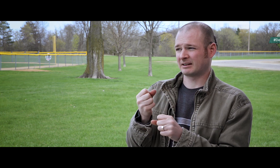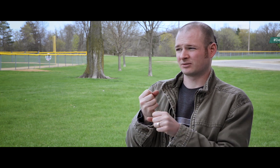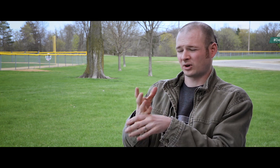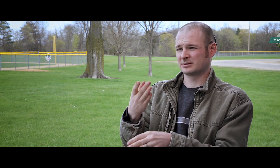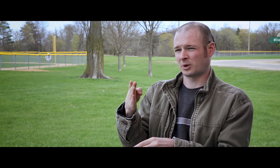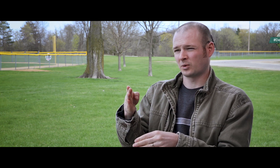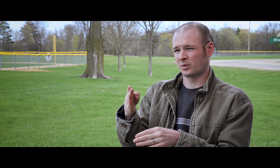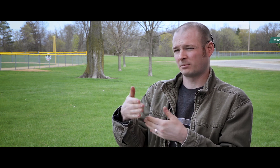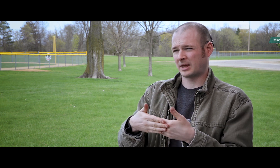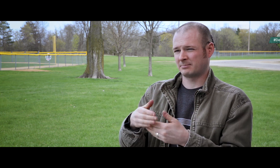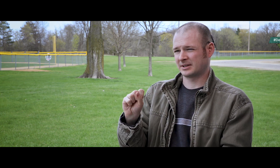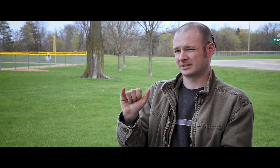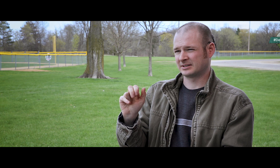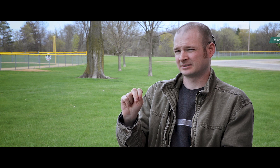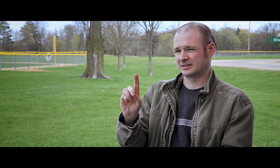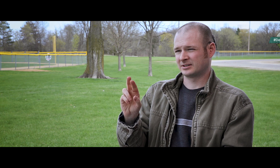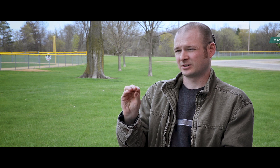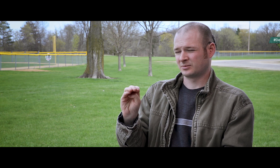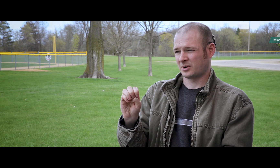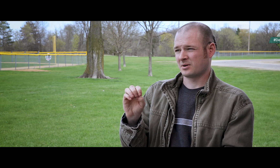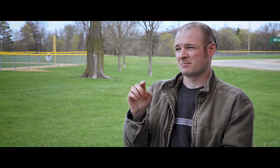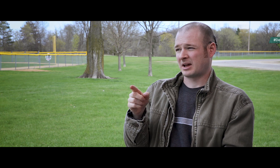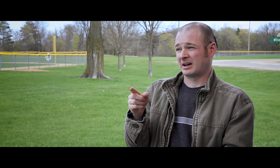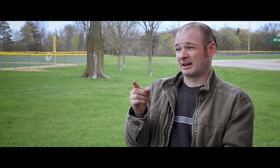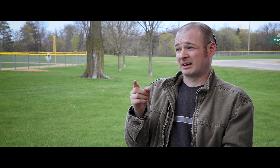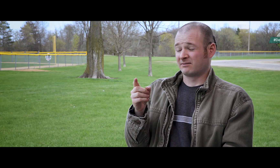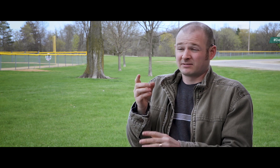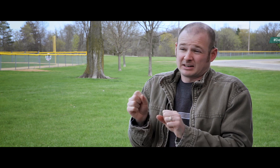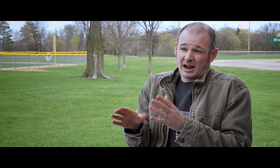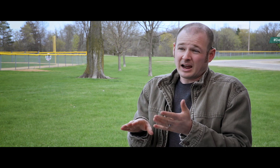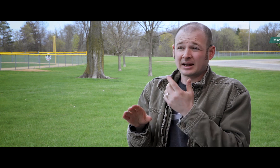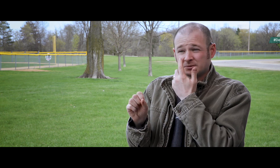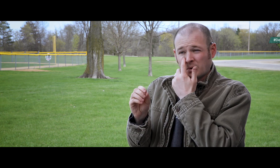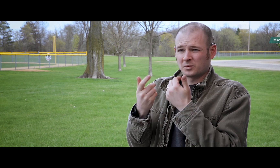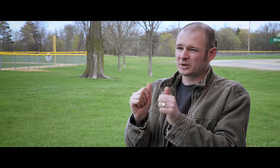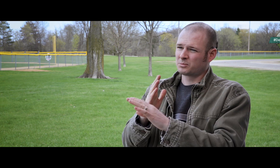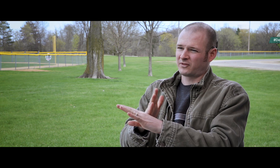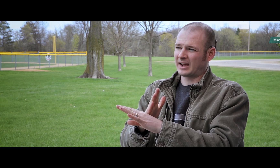It can cause what's called Blue Baby Syndrome, which can be lethal. So, we try to prevent that from happening.